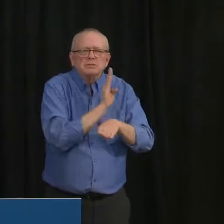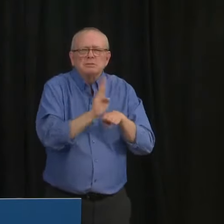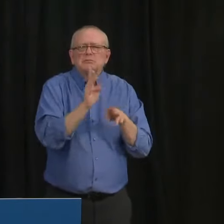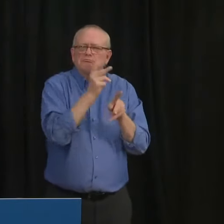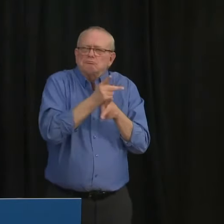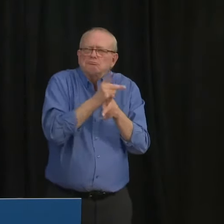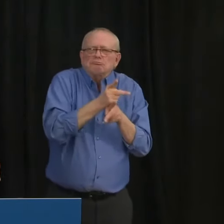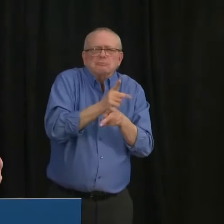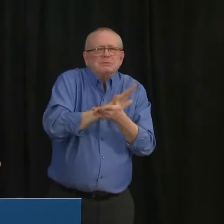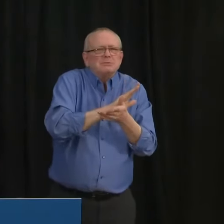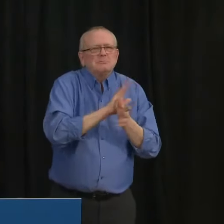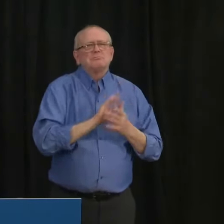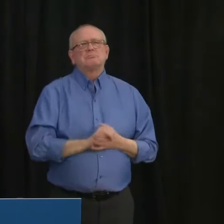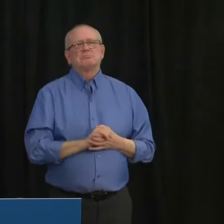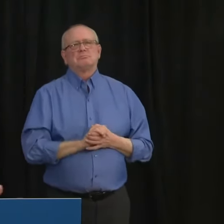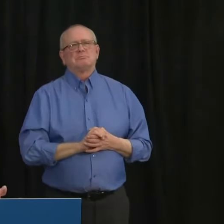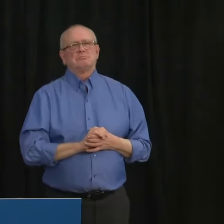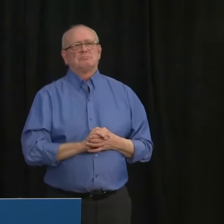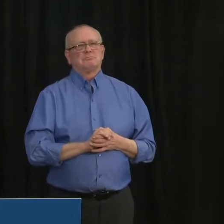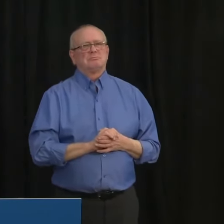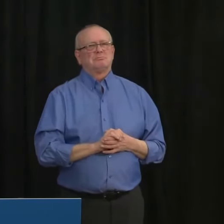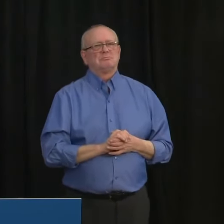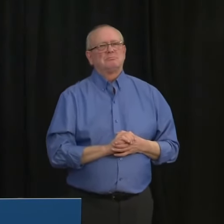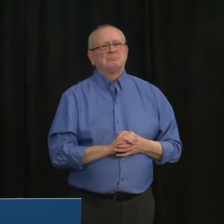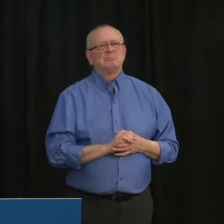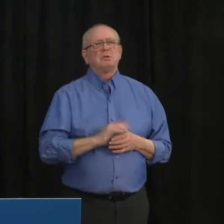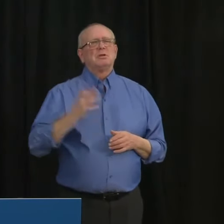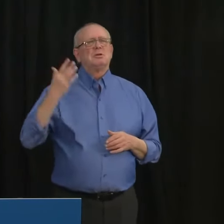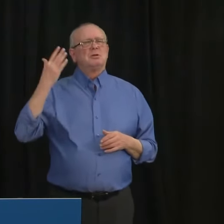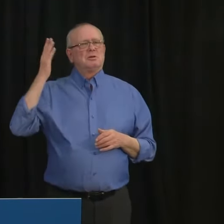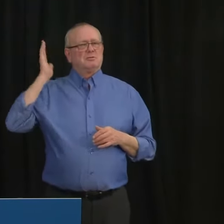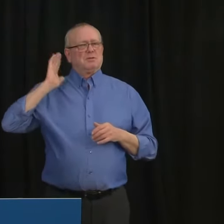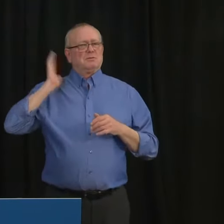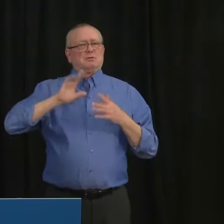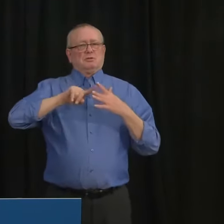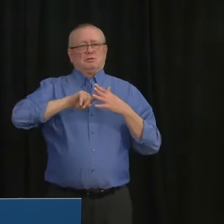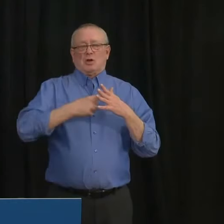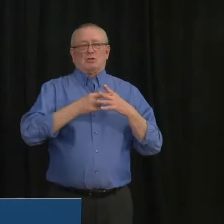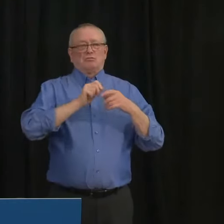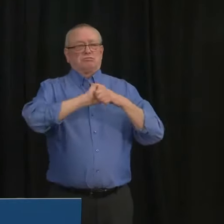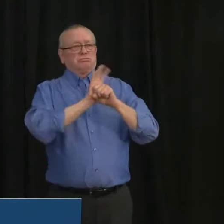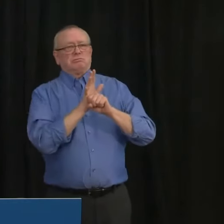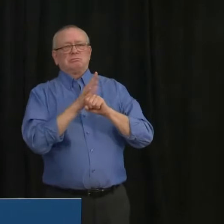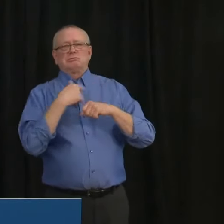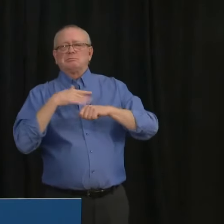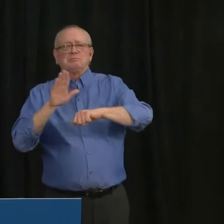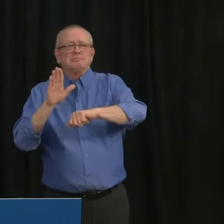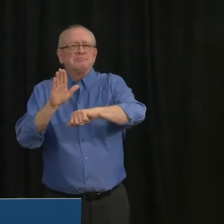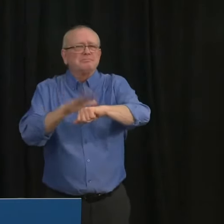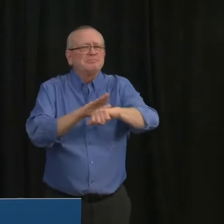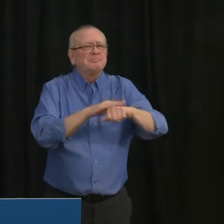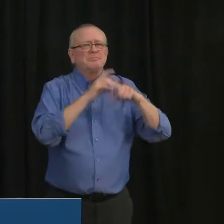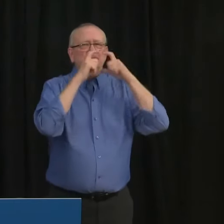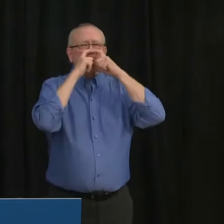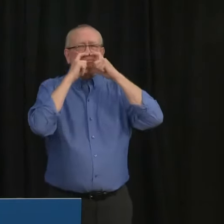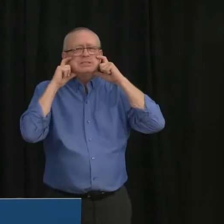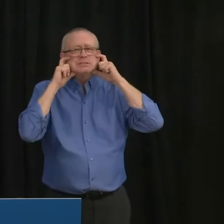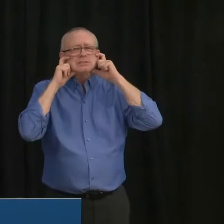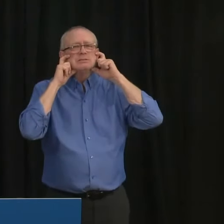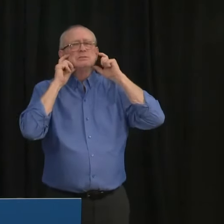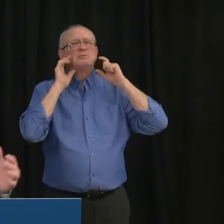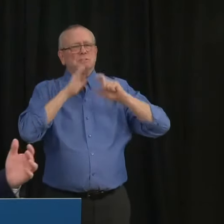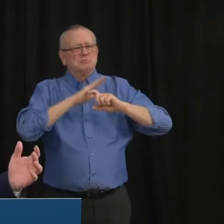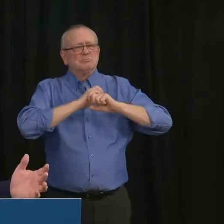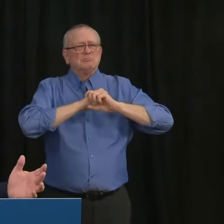we've said that when used properly masks can play an important role in helping to limit the spread of COVID-19. They're